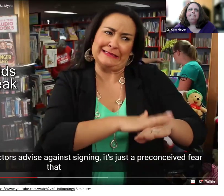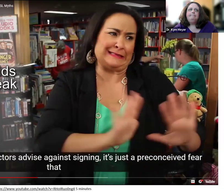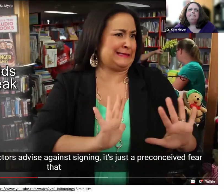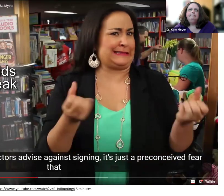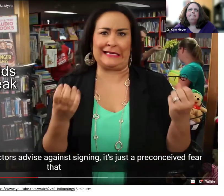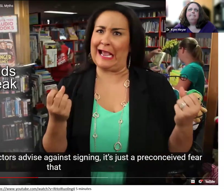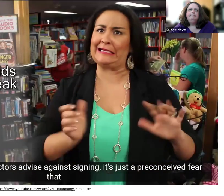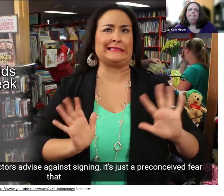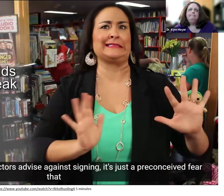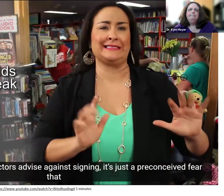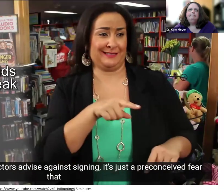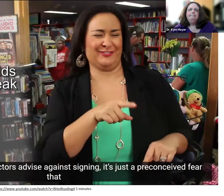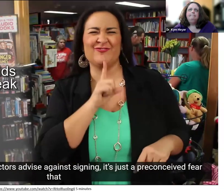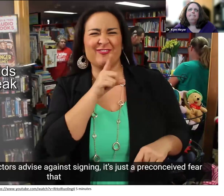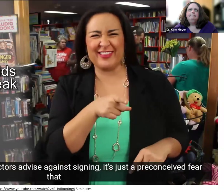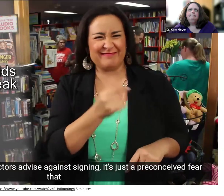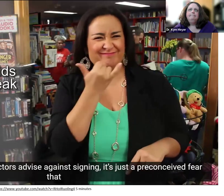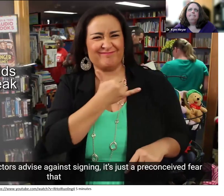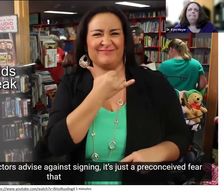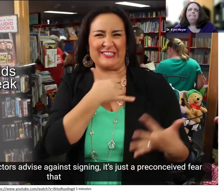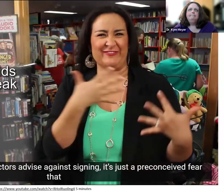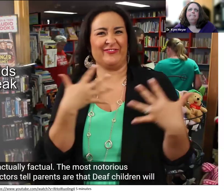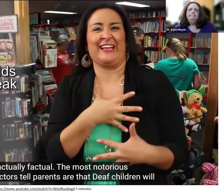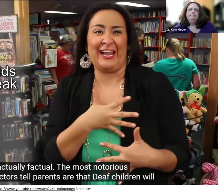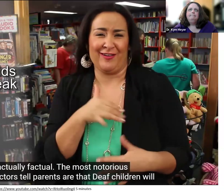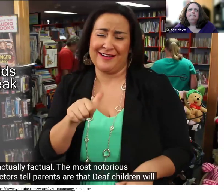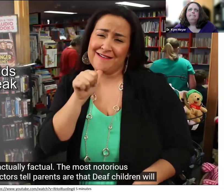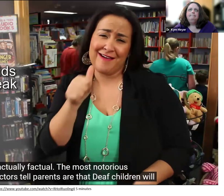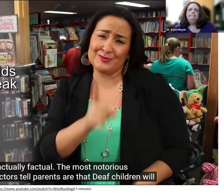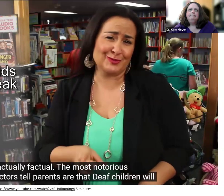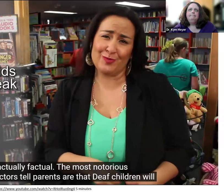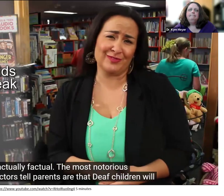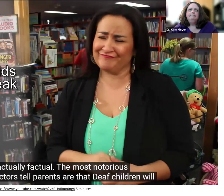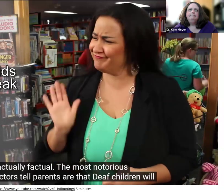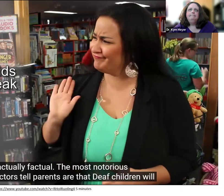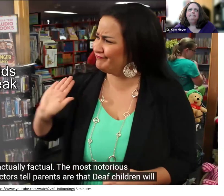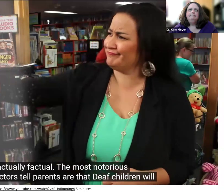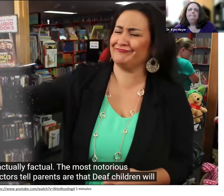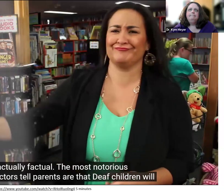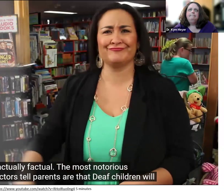against signing, it's just a preconceived fear that isn't actually factual.